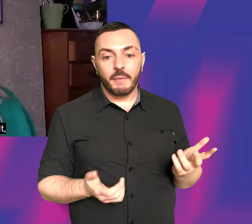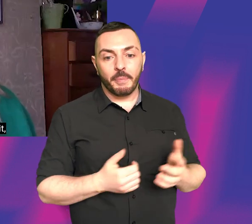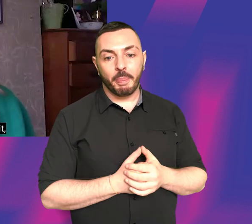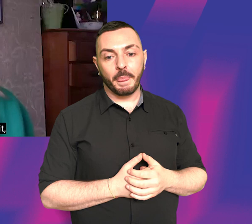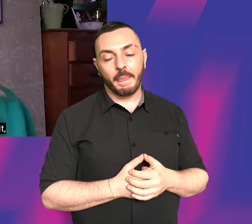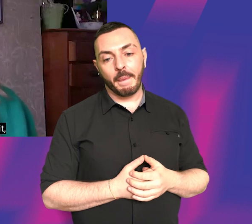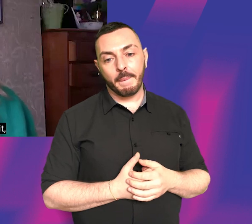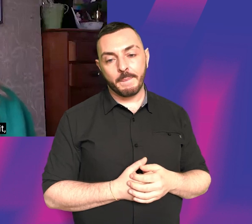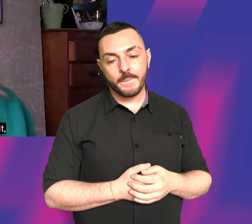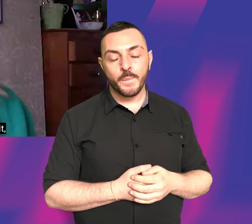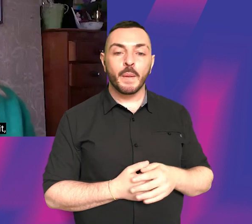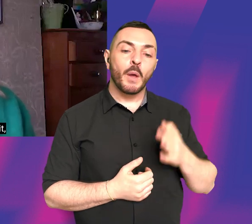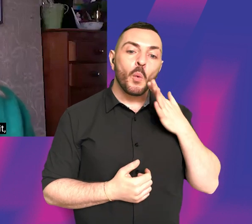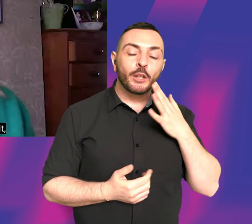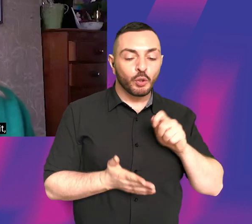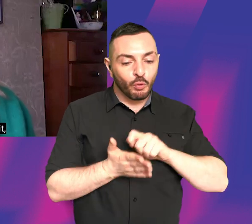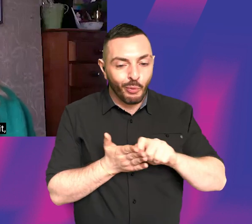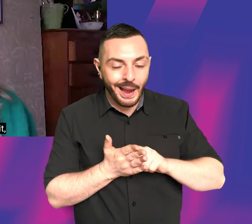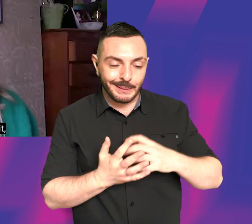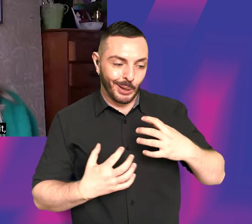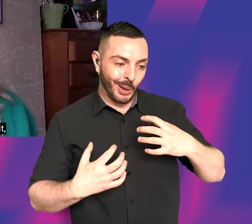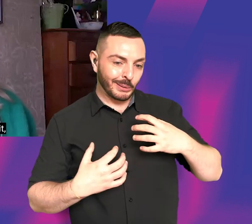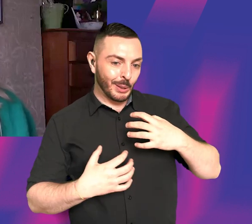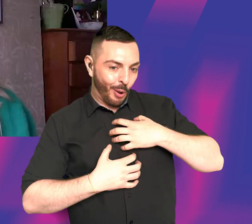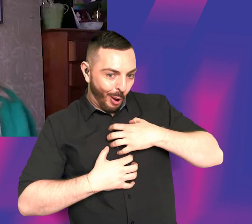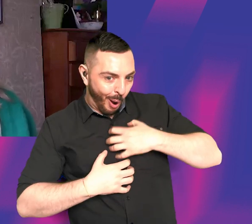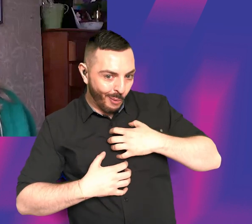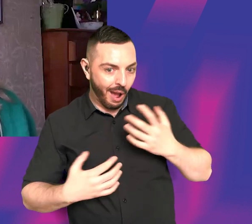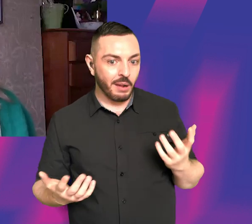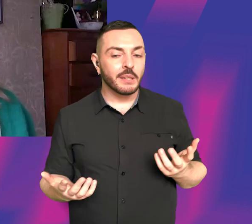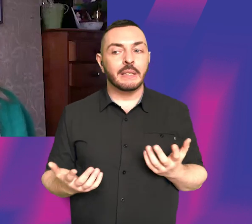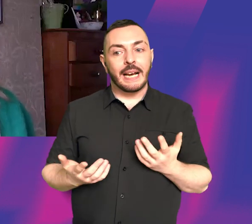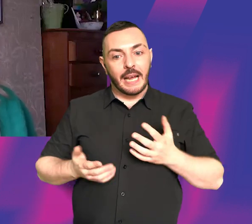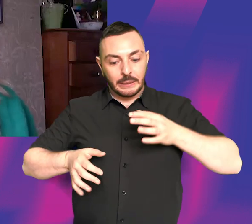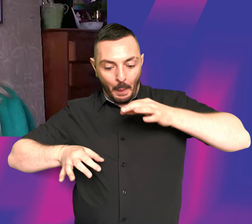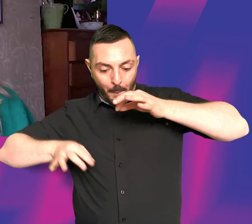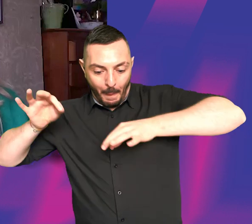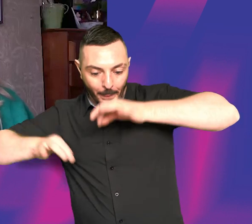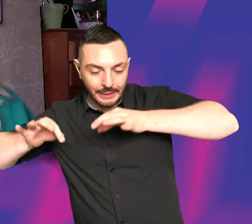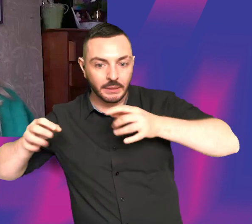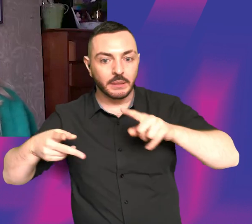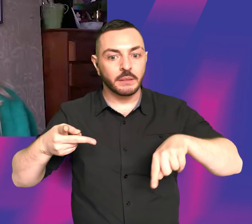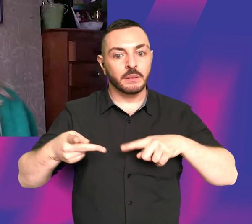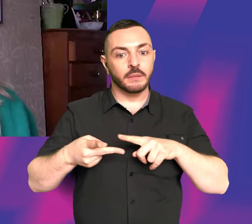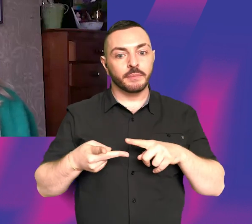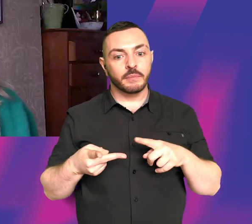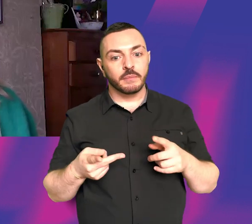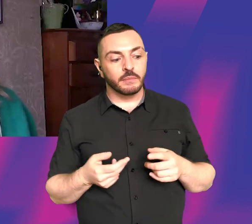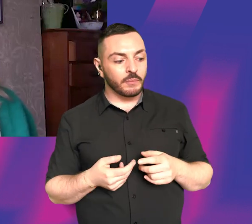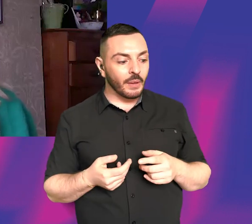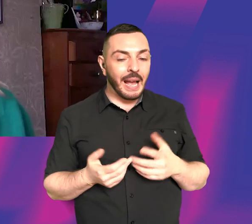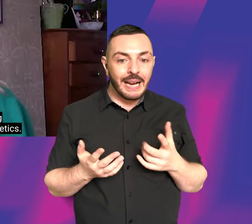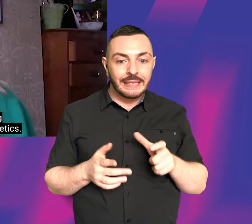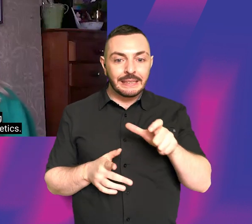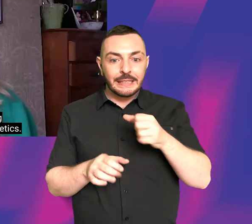But when you write a horror film, like my film had practical effects in it, so it had puppets in it and it had CGI